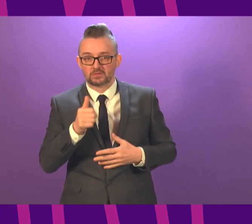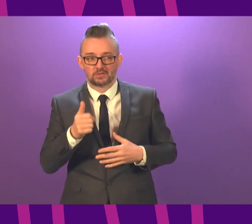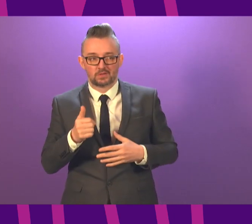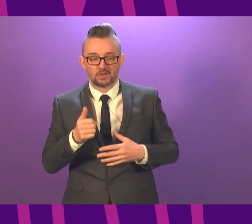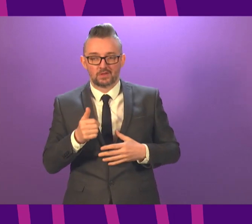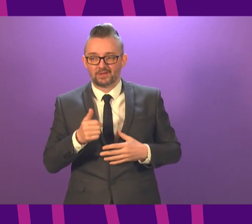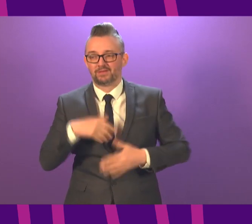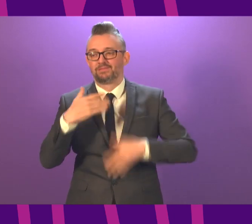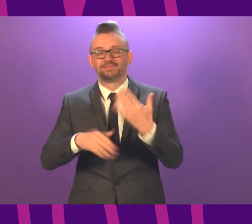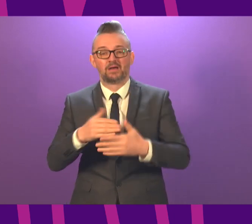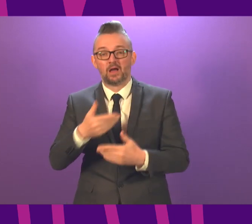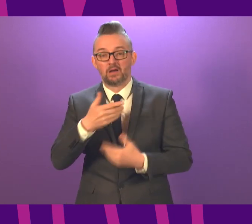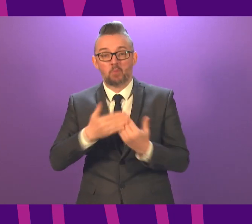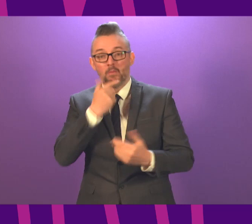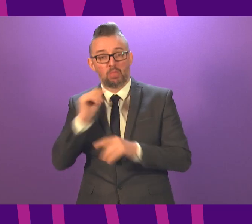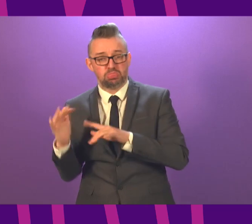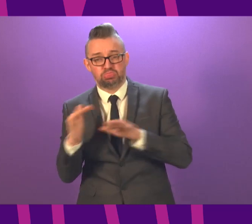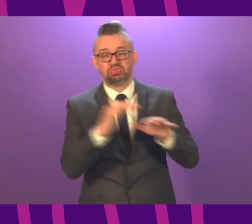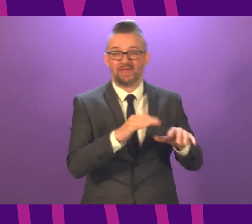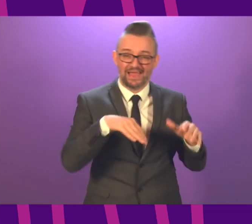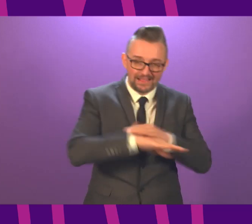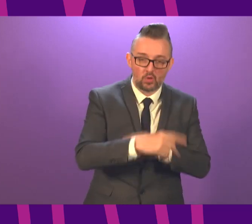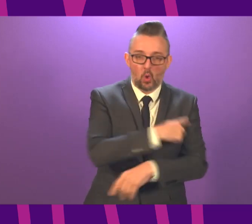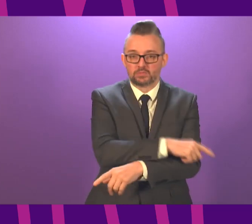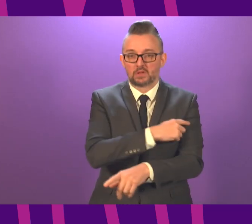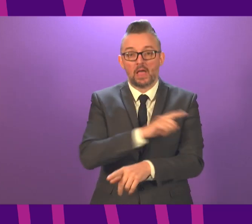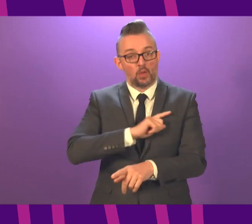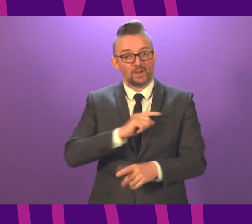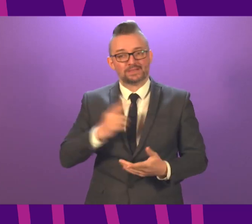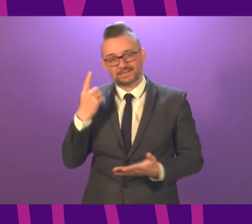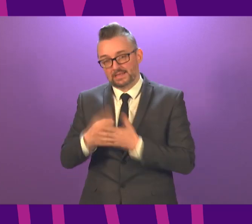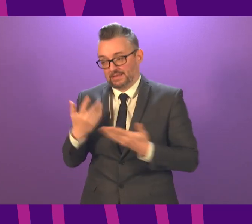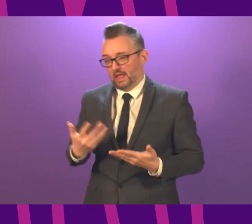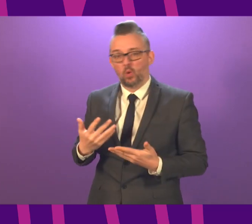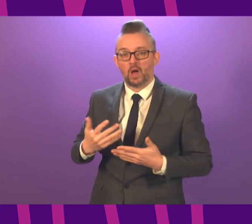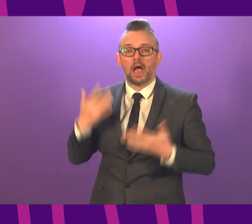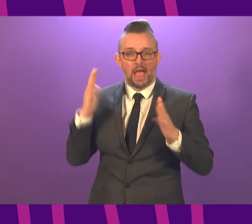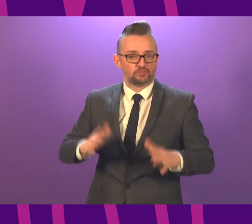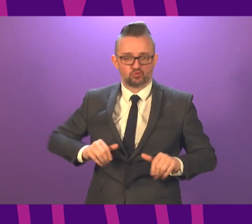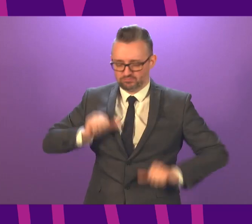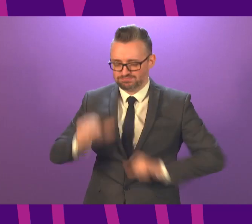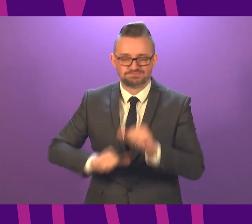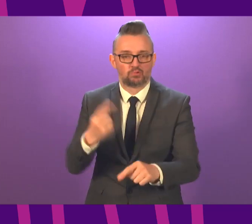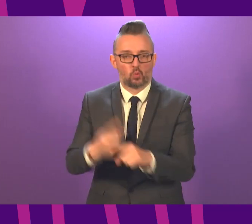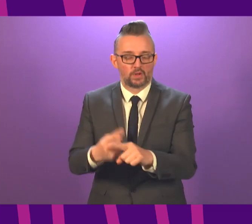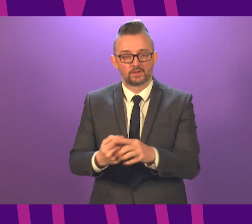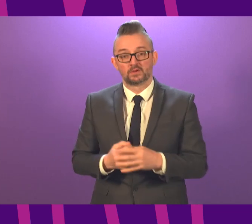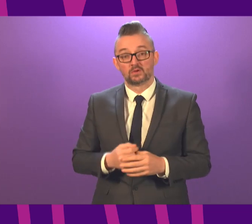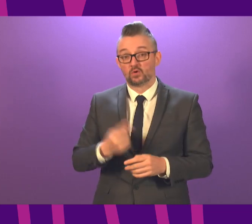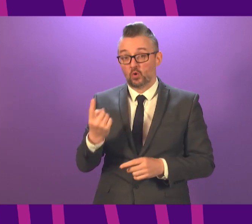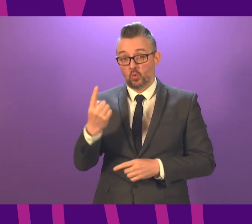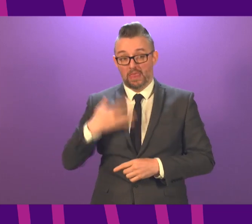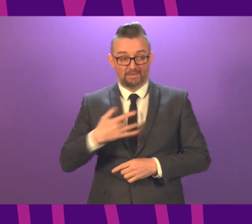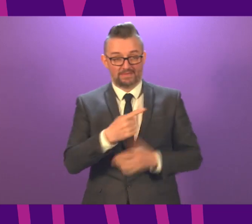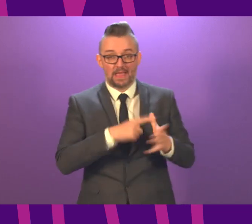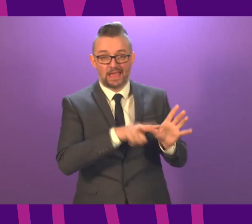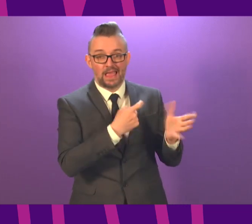that capacity. And that, you know, is one of the reasons we've decided to act so quickly and decisively. And like everybody, particularly in Ayrshire and Arran,